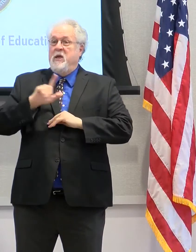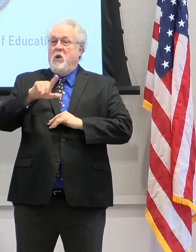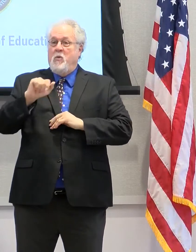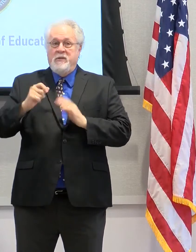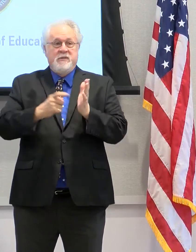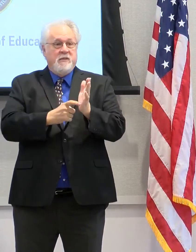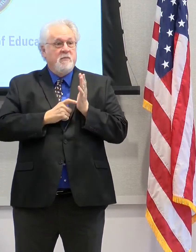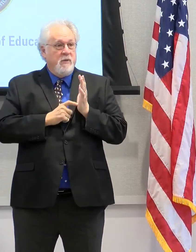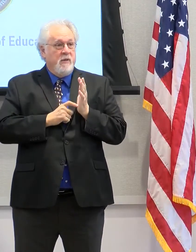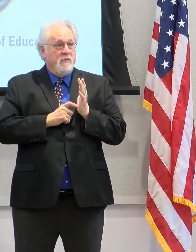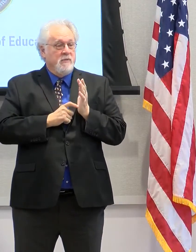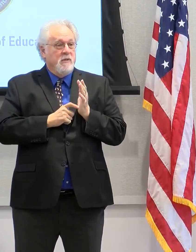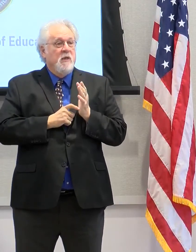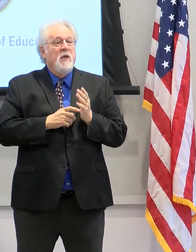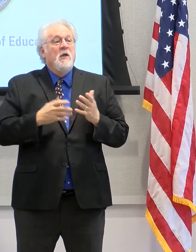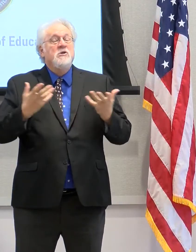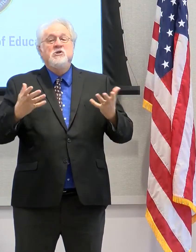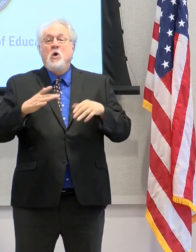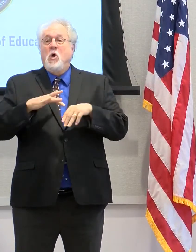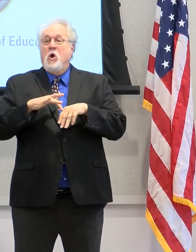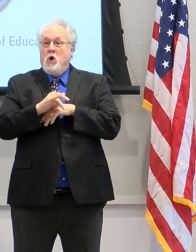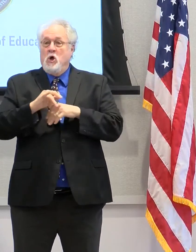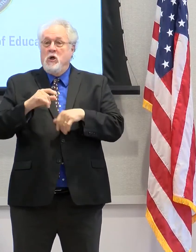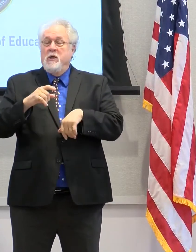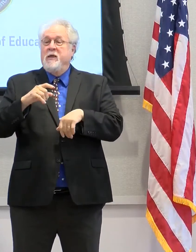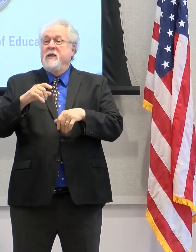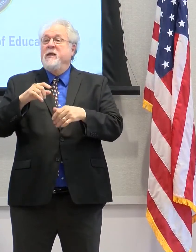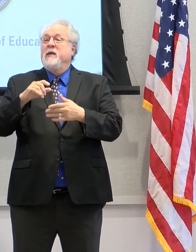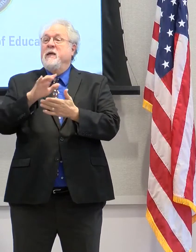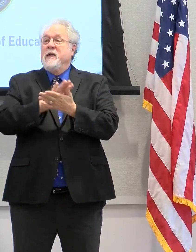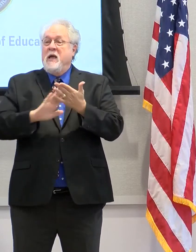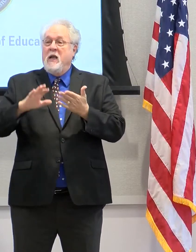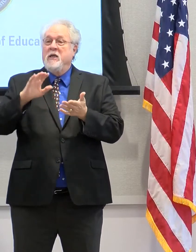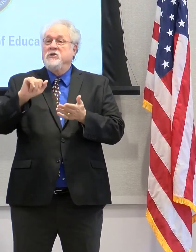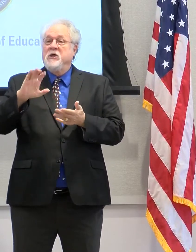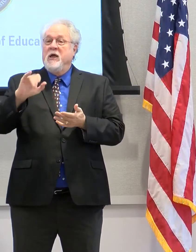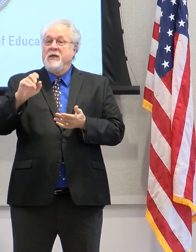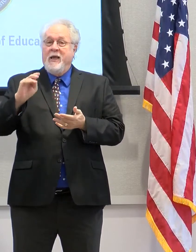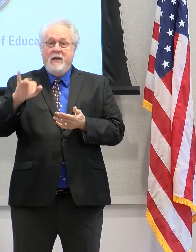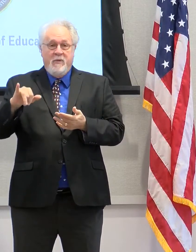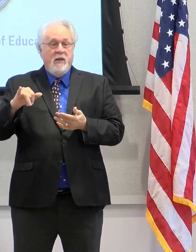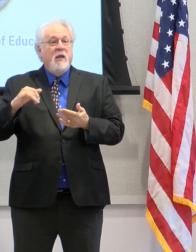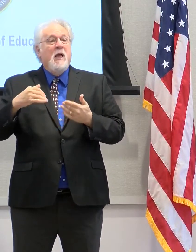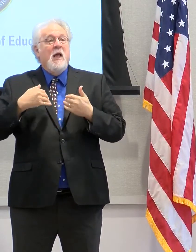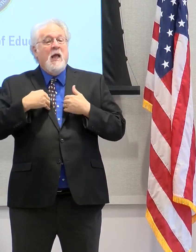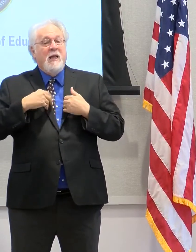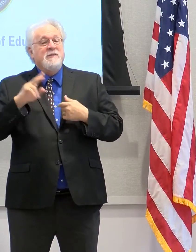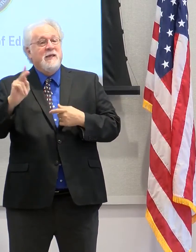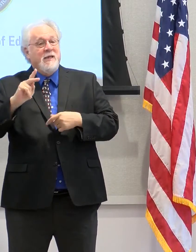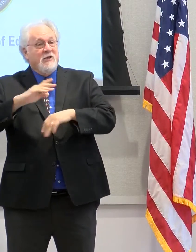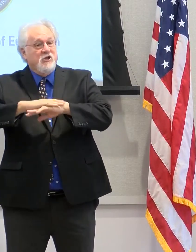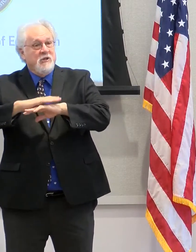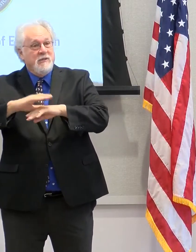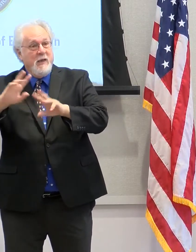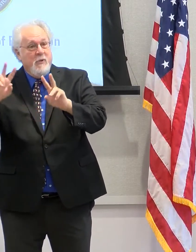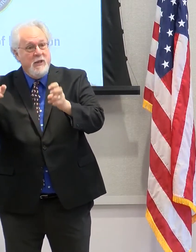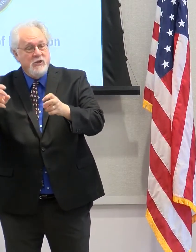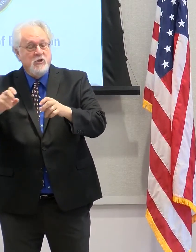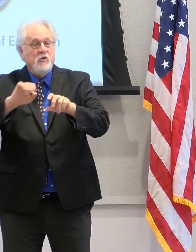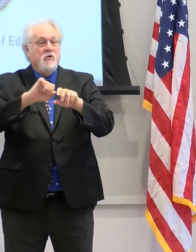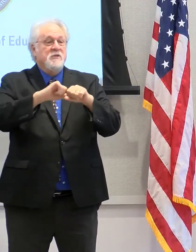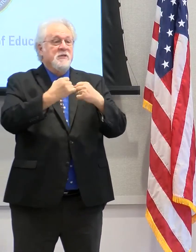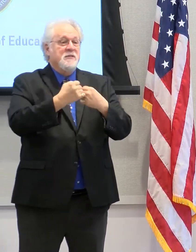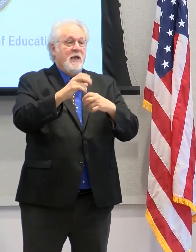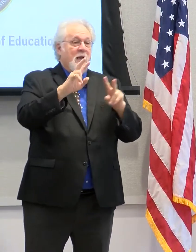and certain better rules. And so the Early College Academy model is an economic issue, it's a kitchen table issue, and it's a society